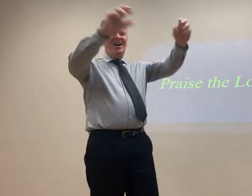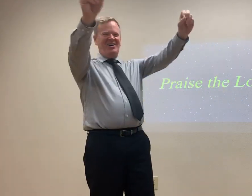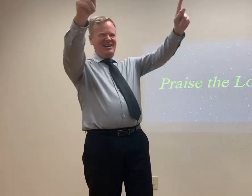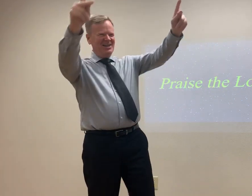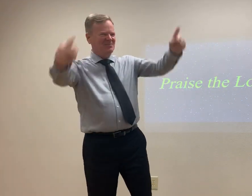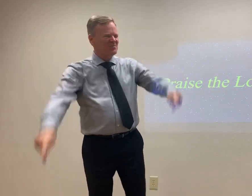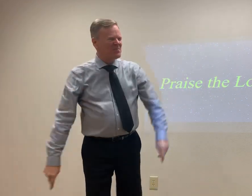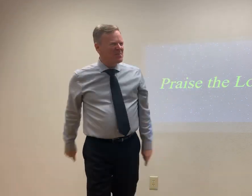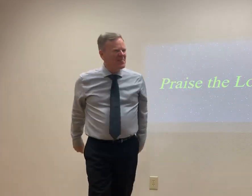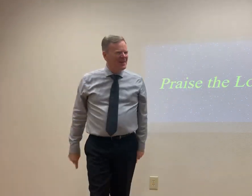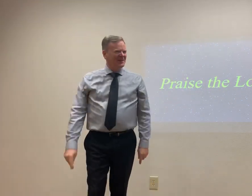Okay.